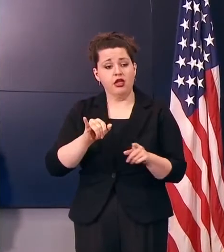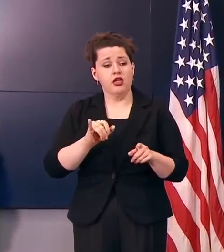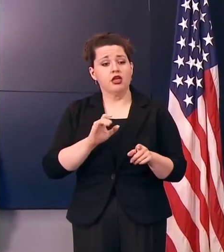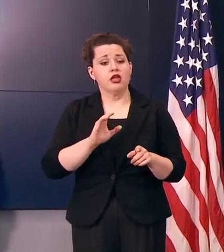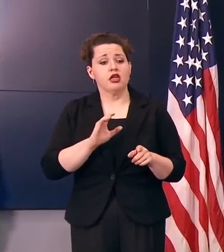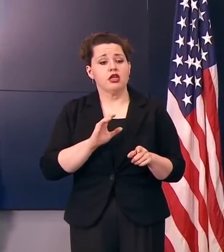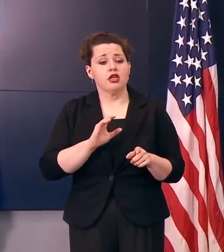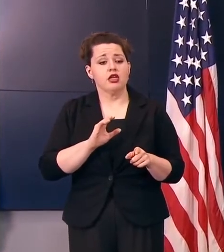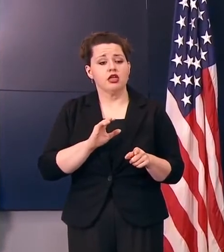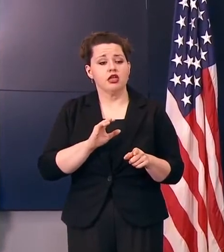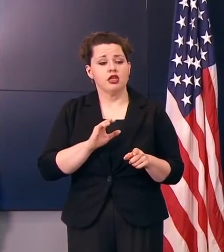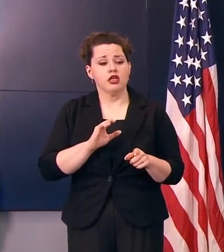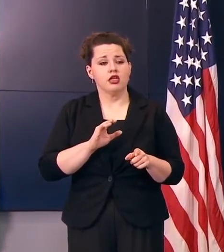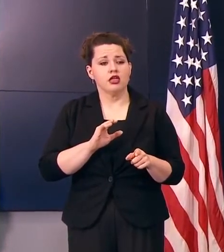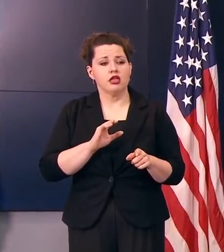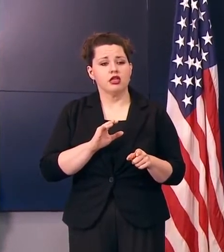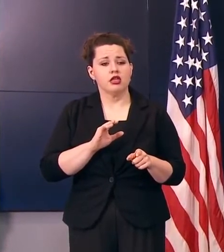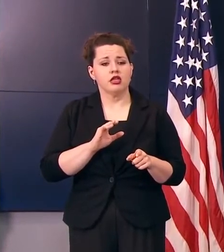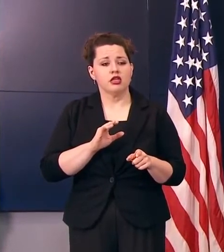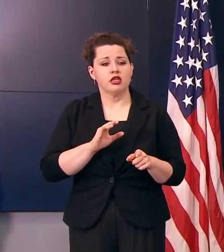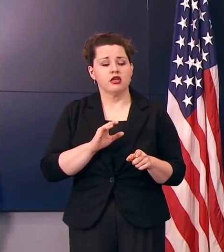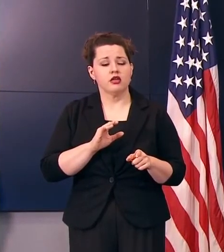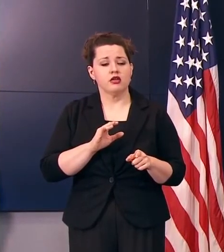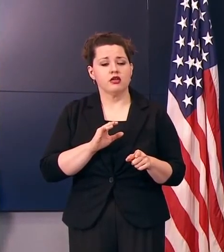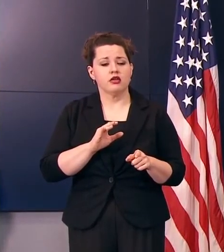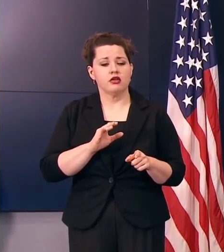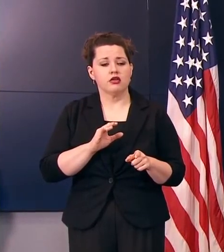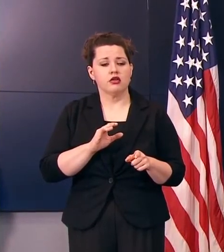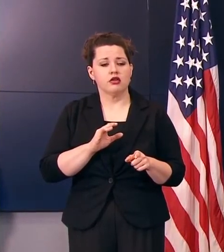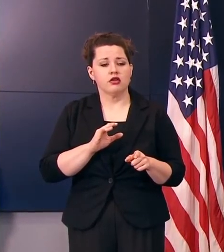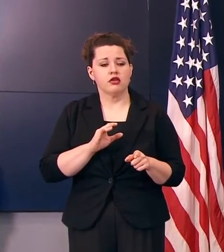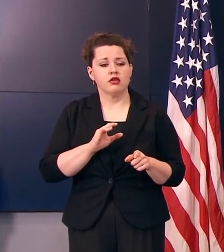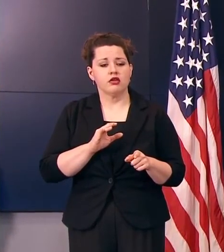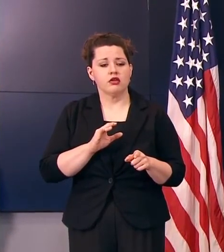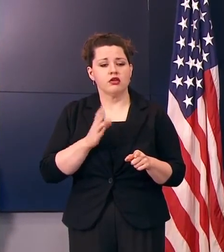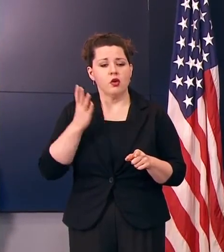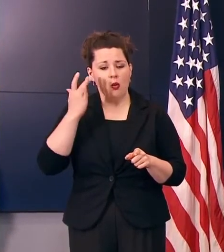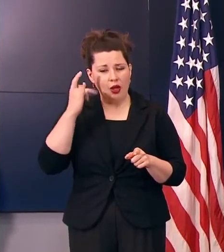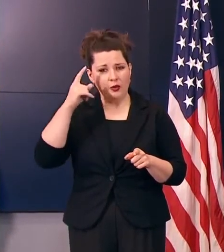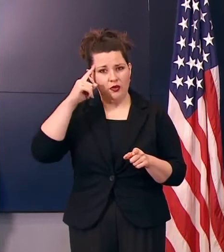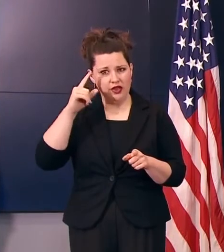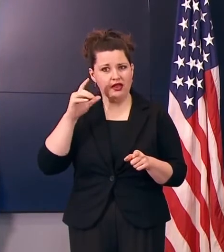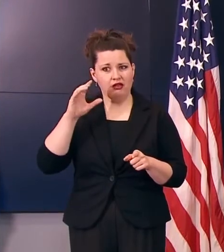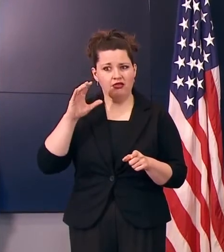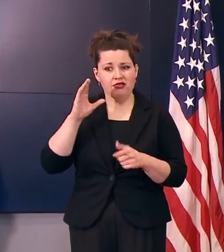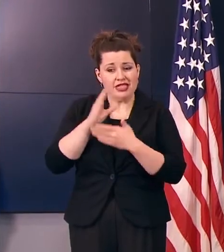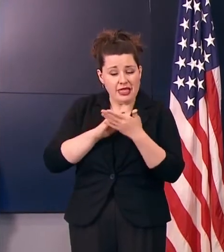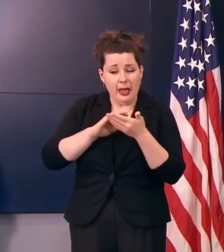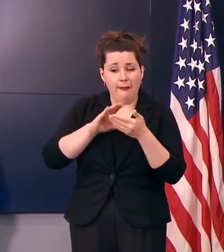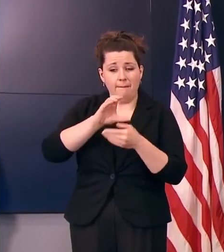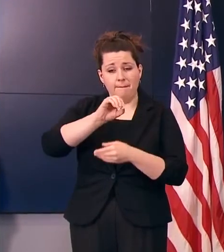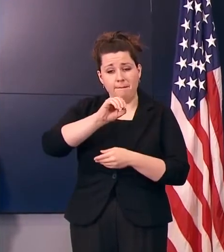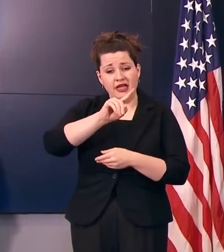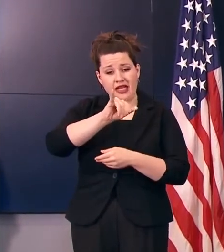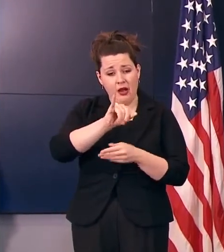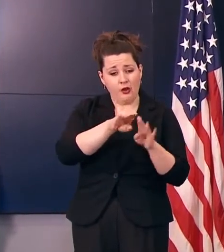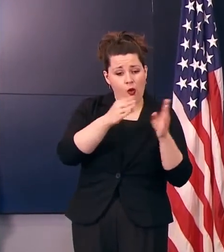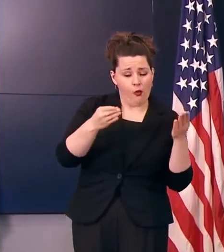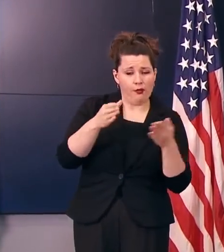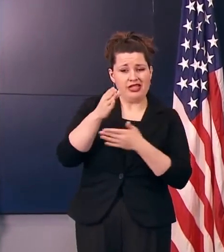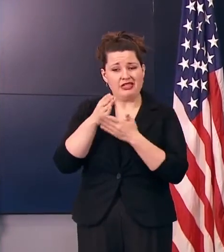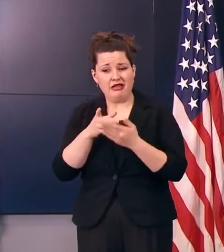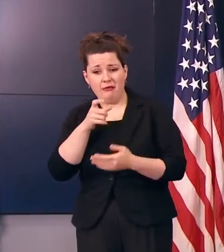makes you think that a sort of patchwork opening where some counties are open, some aren't,